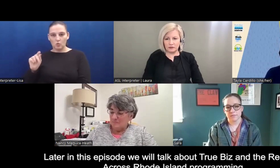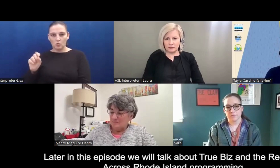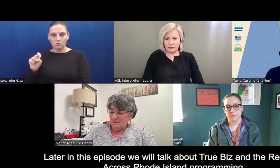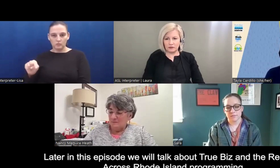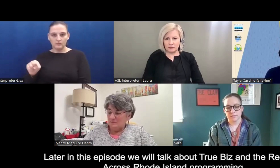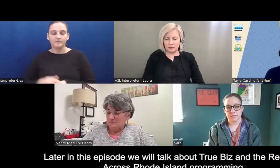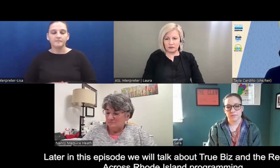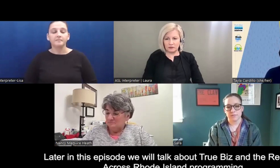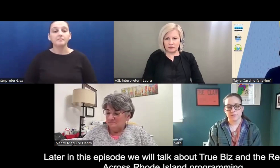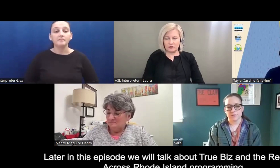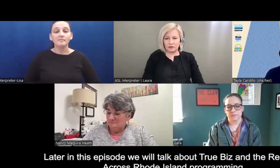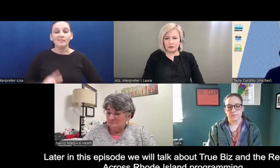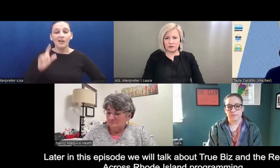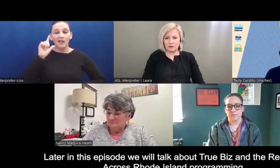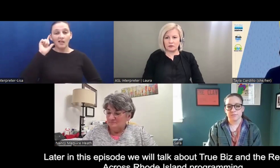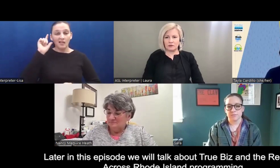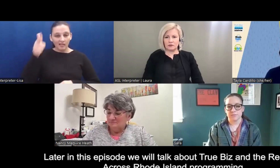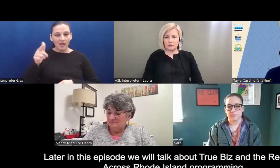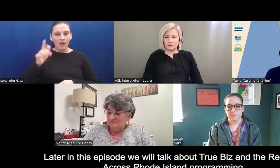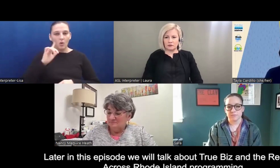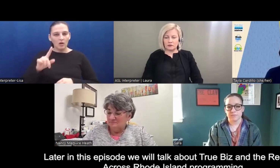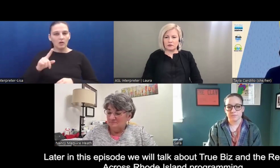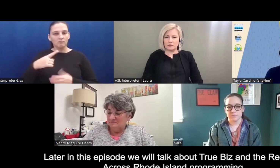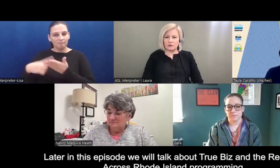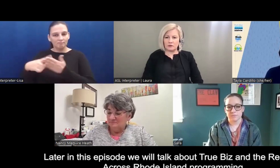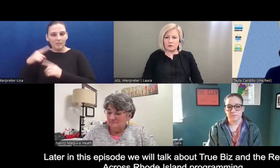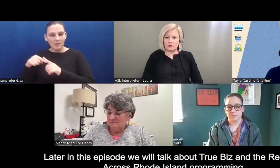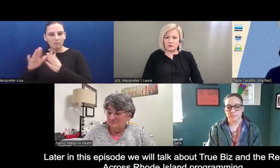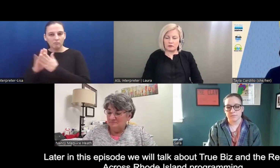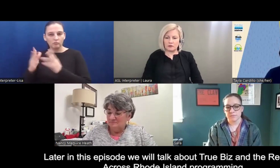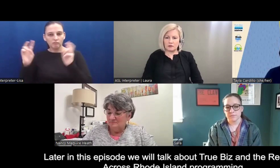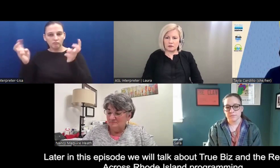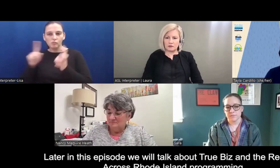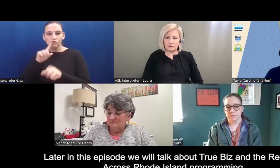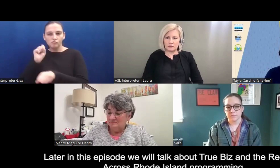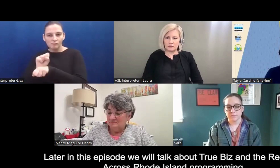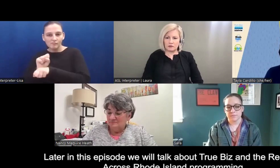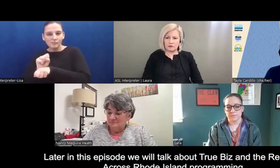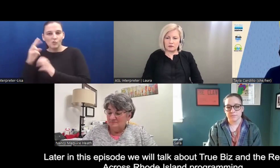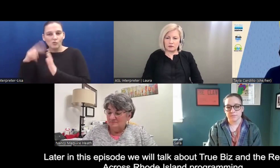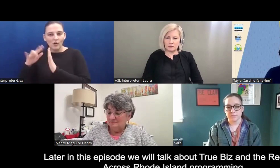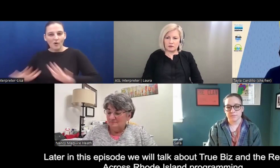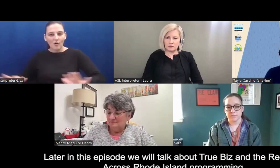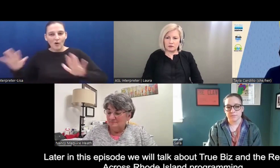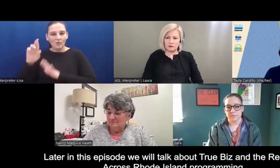Later in this episode, will talk about True Biz and the Reading Across Rhode Island programming planned